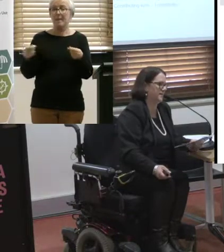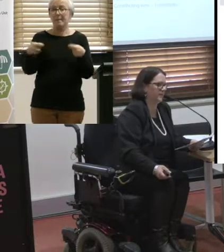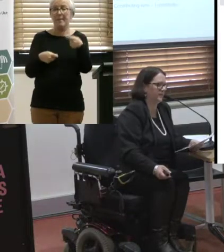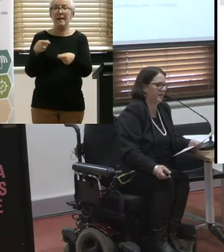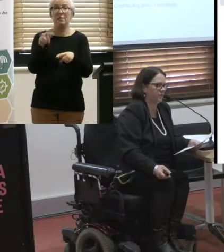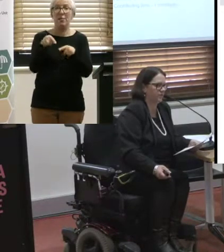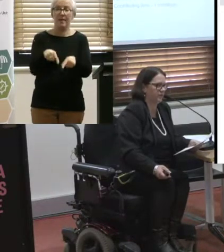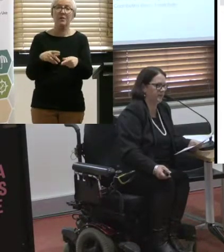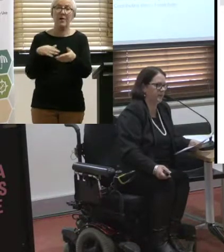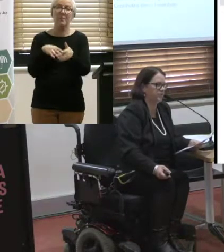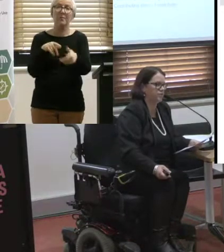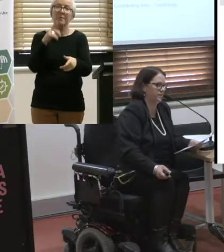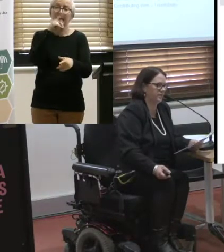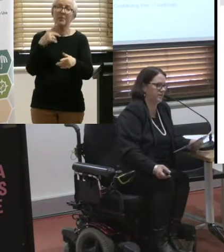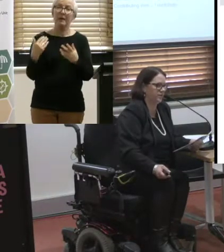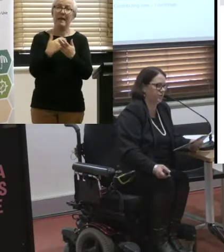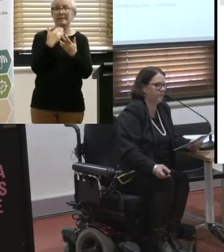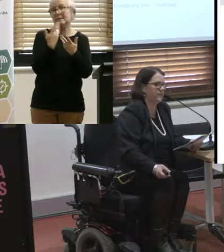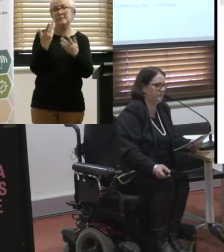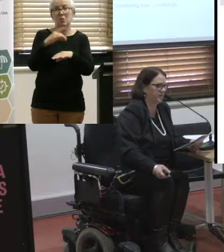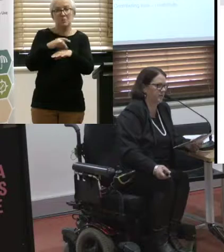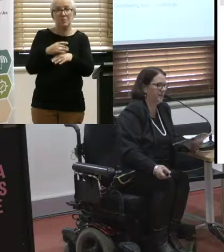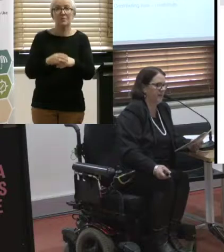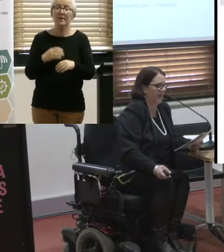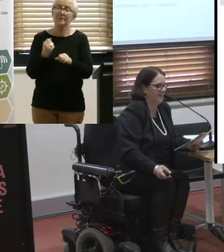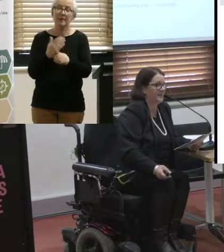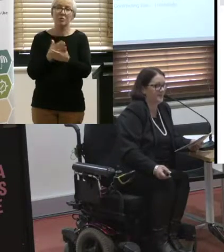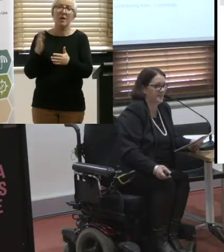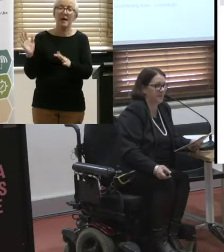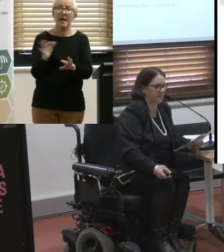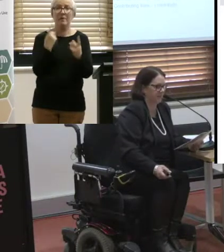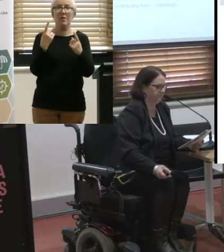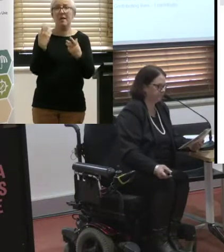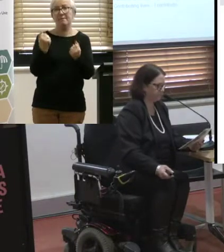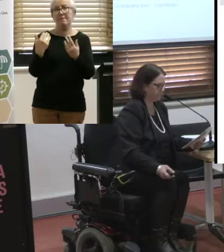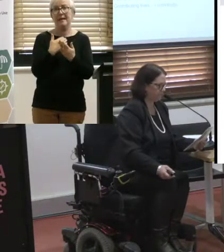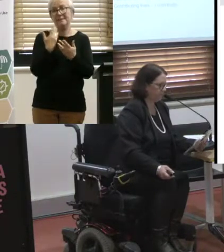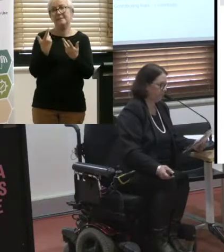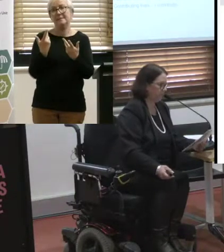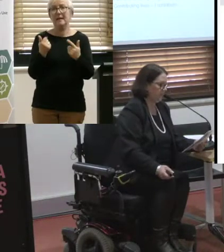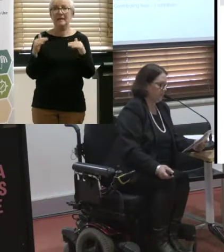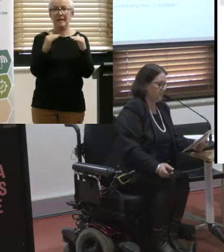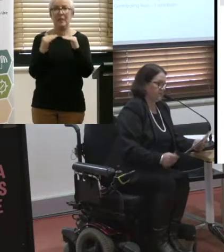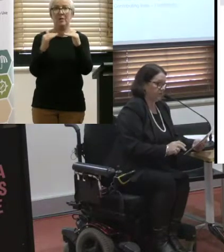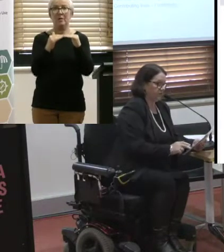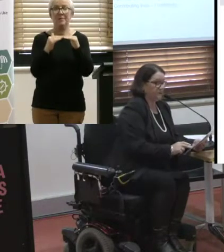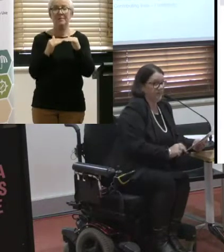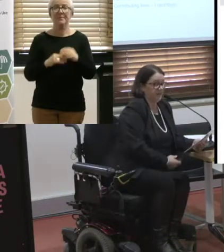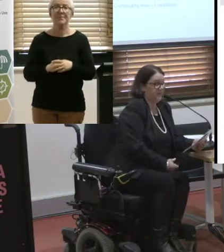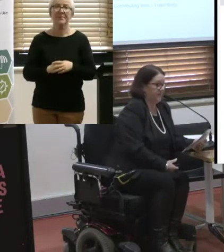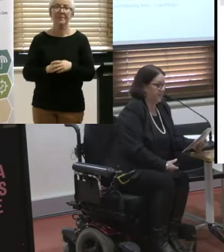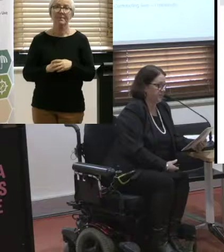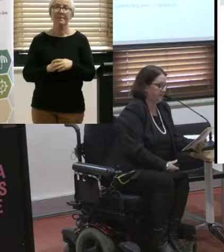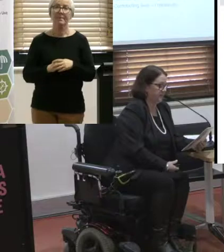ways around that we can make sure that we all contribute to make sure that everybody has access and equity. So it could